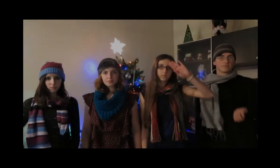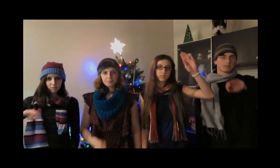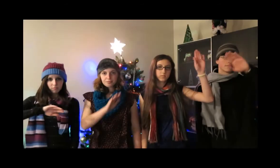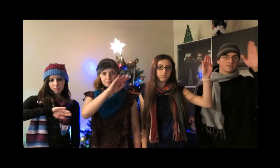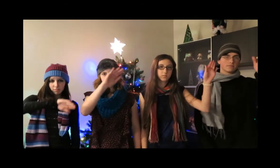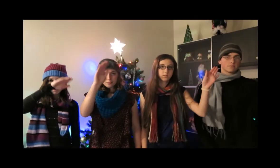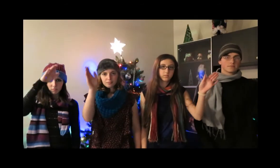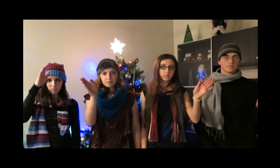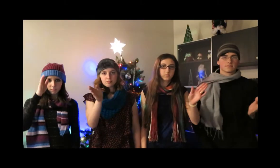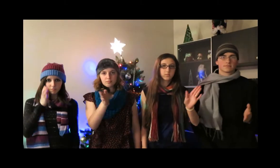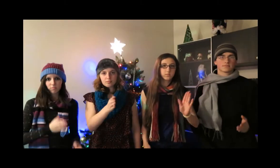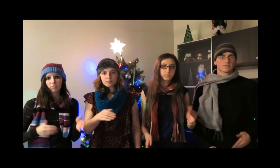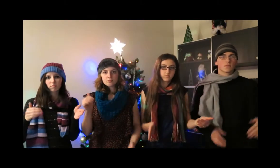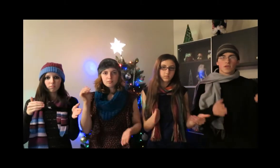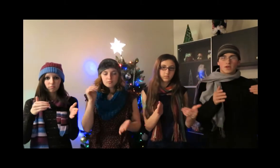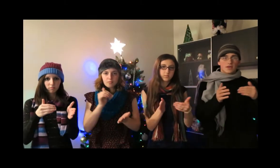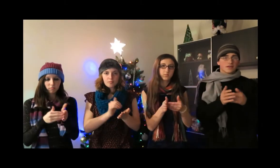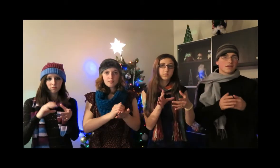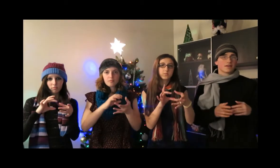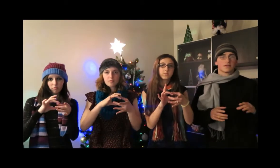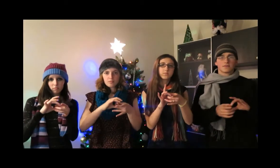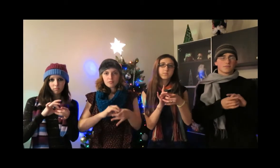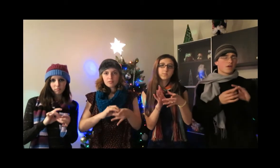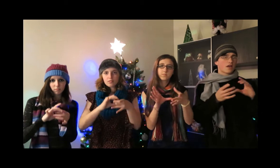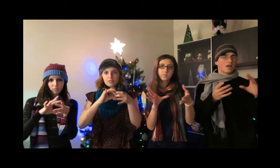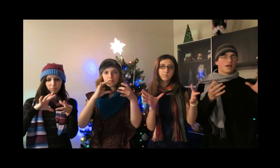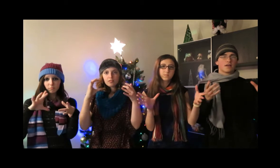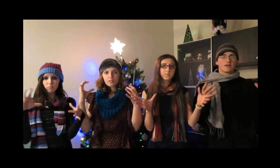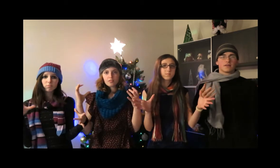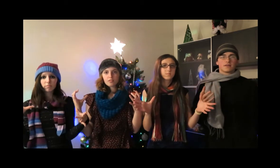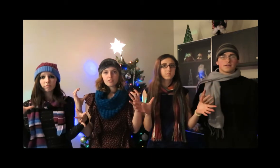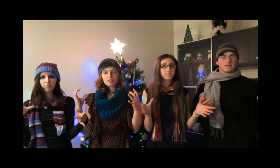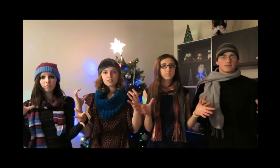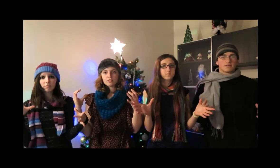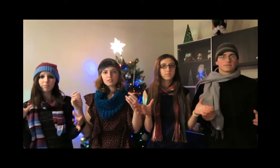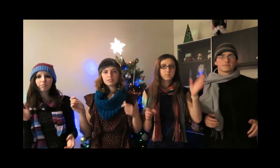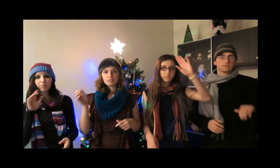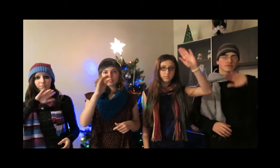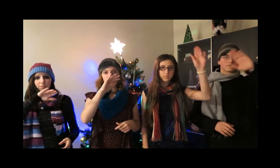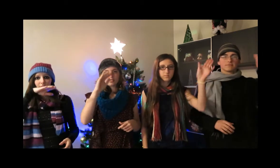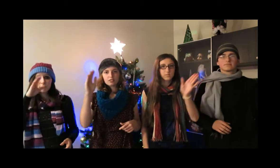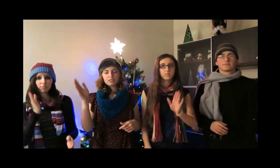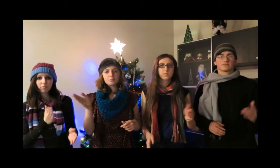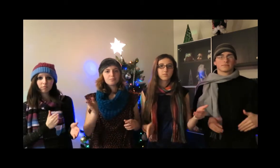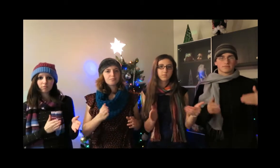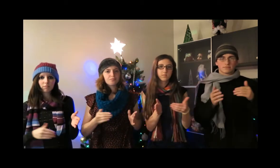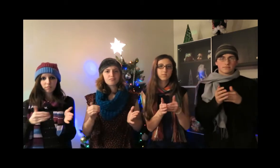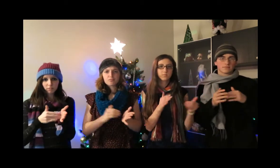No more lives torn apart That wars would